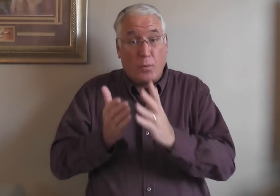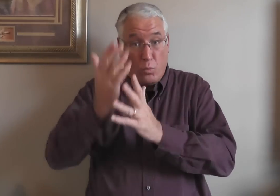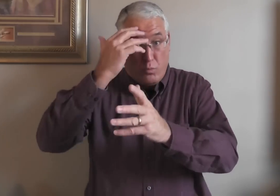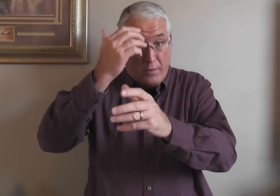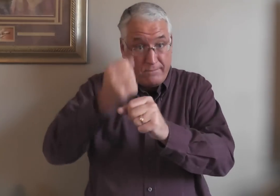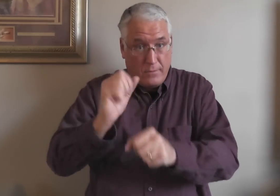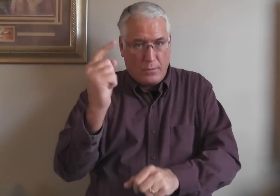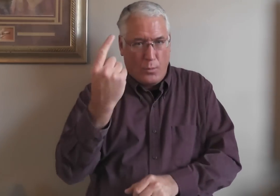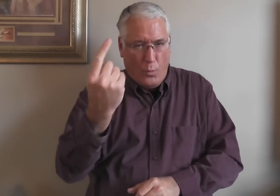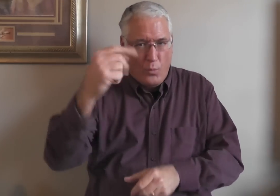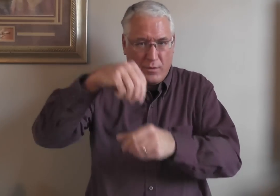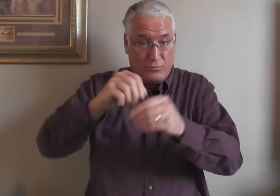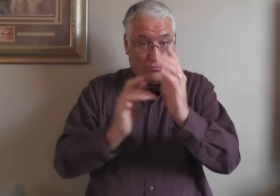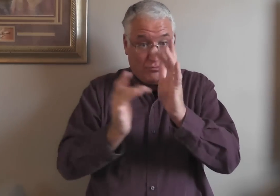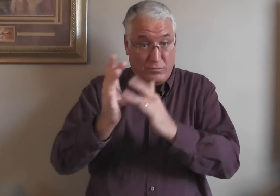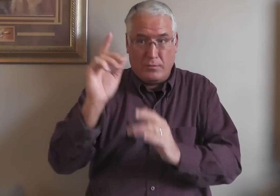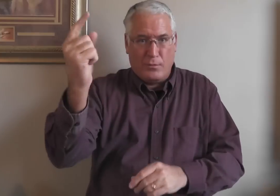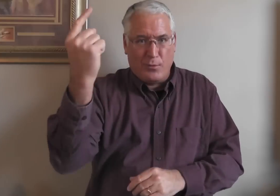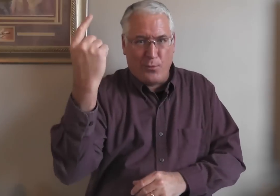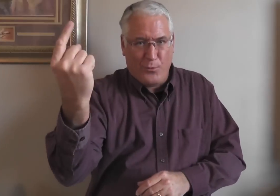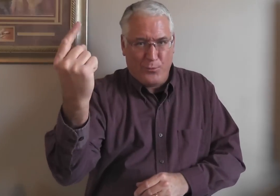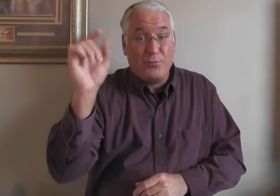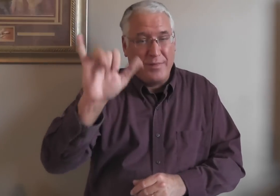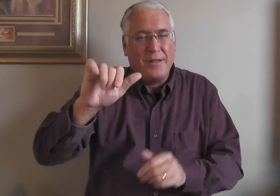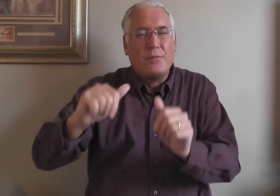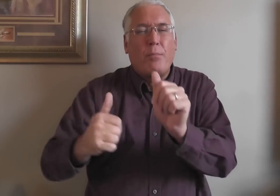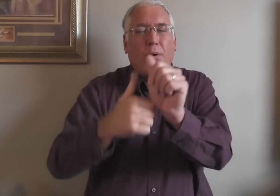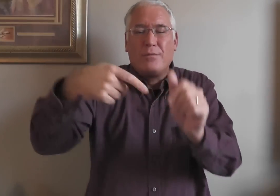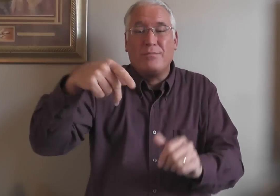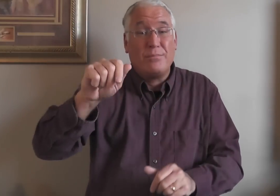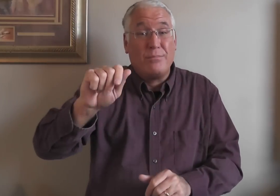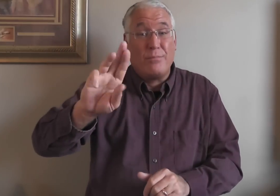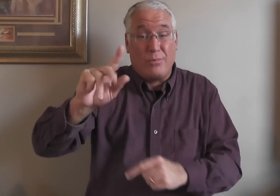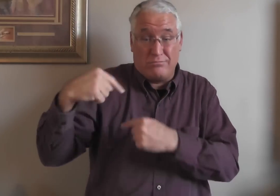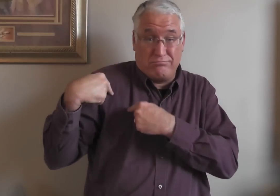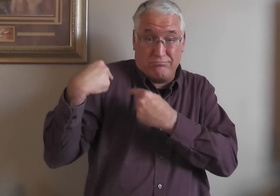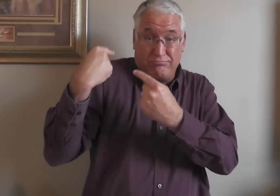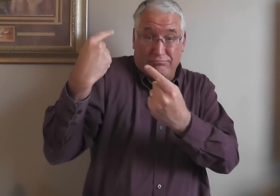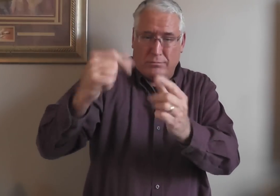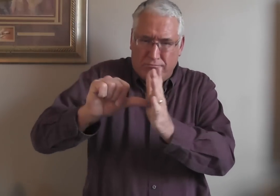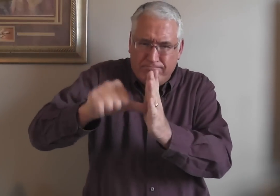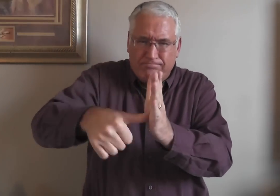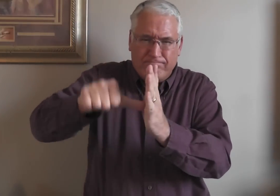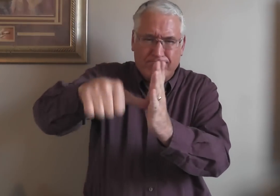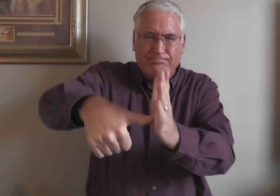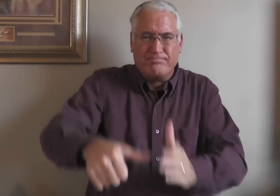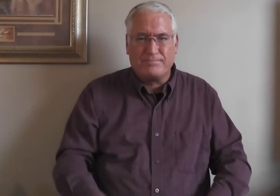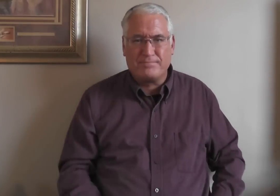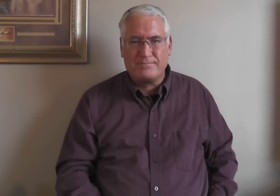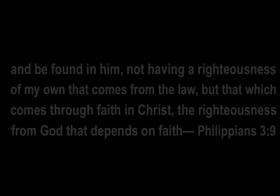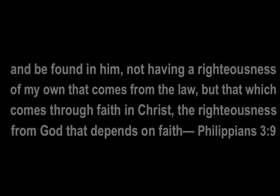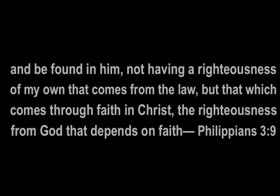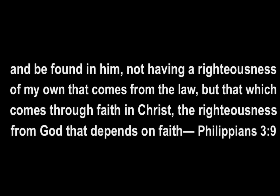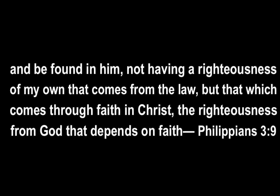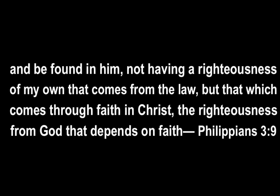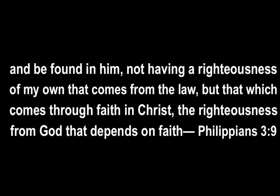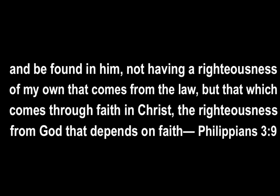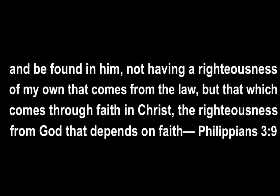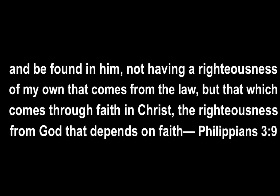Well, through our faith in him alone. That's what the Apostle Paul emphasizes. And be found in